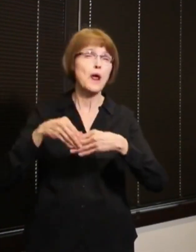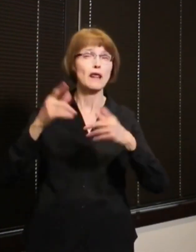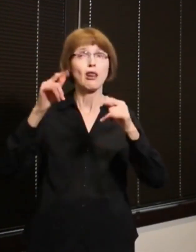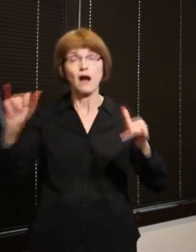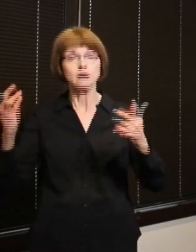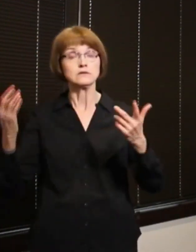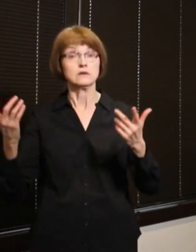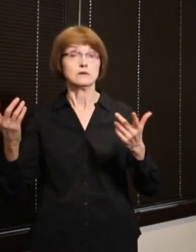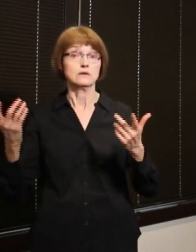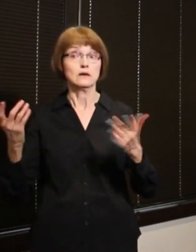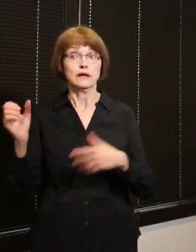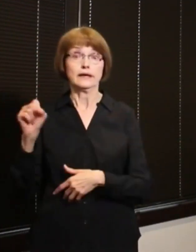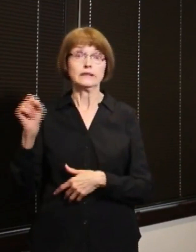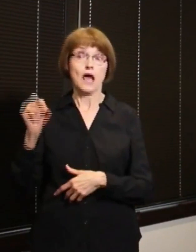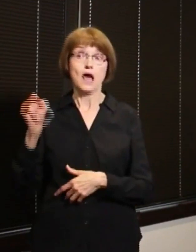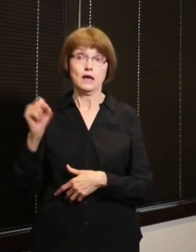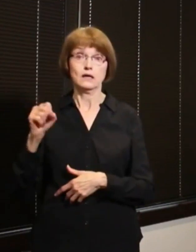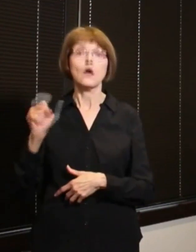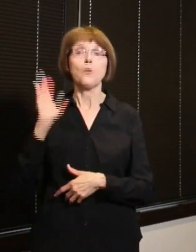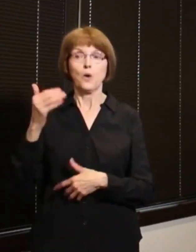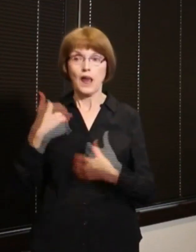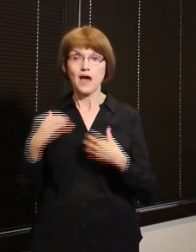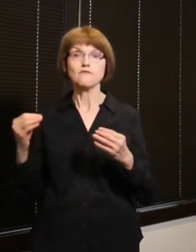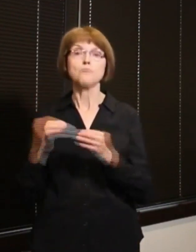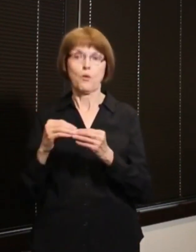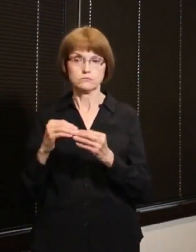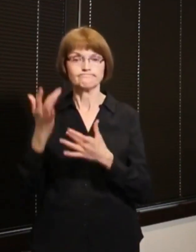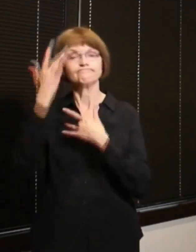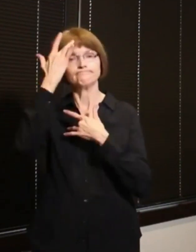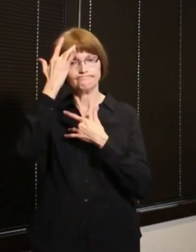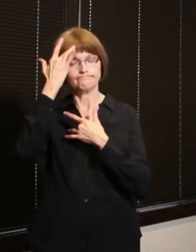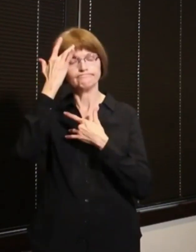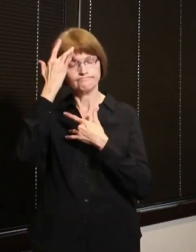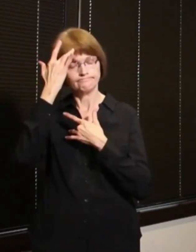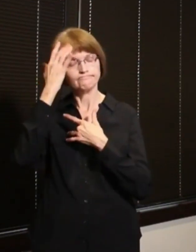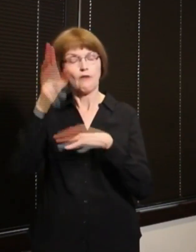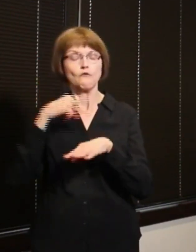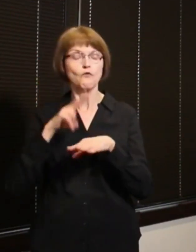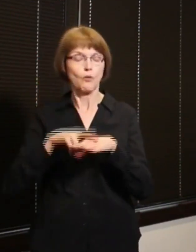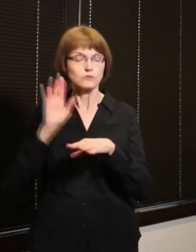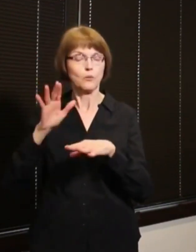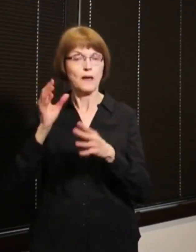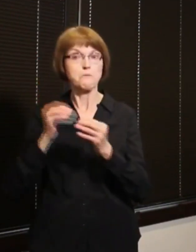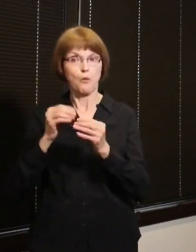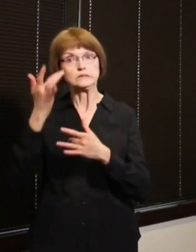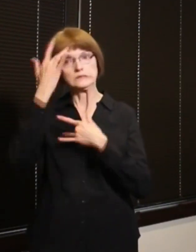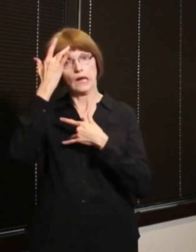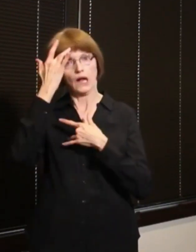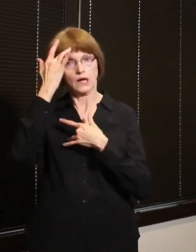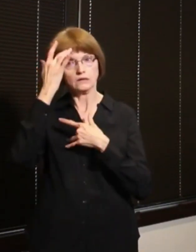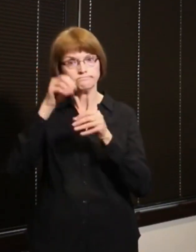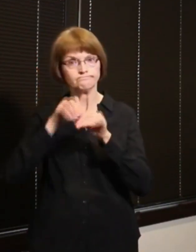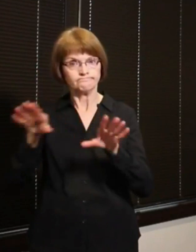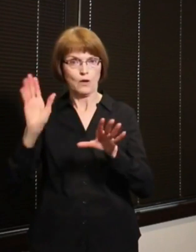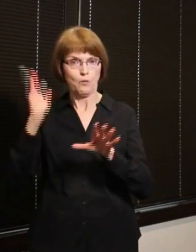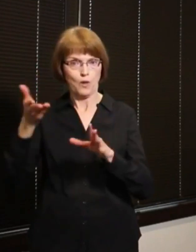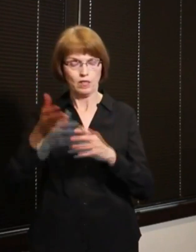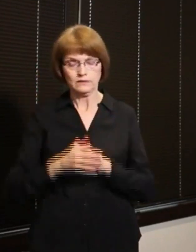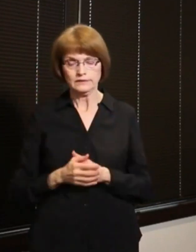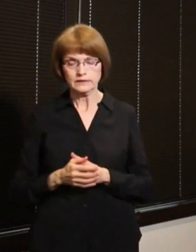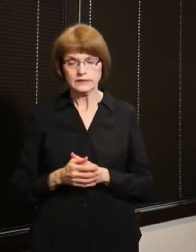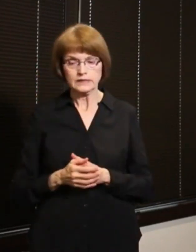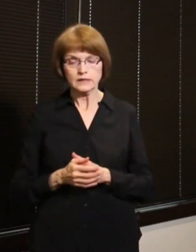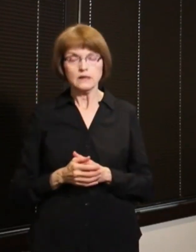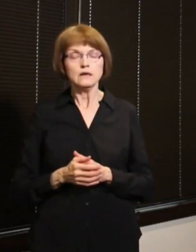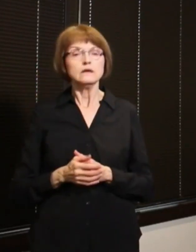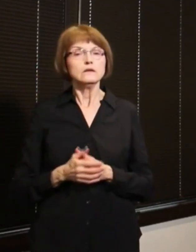absolutely that will drive our case rate up no no question about that so the answer to that question is really